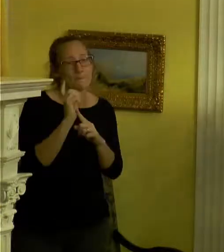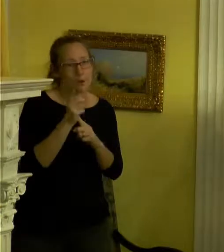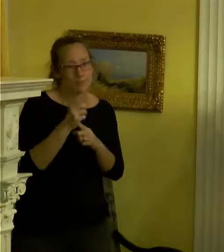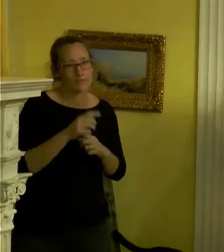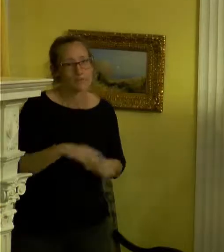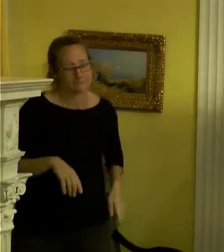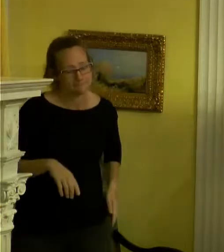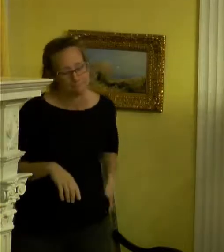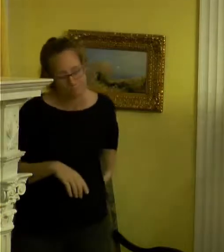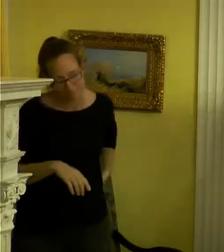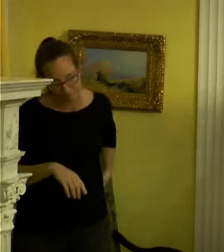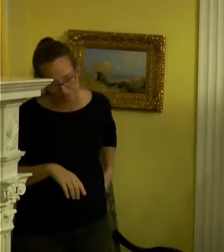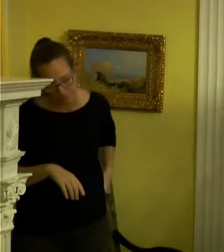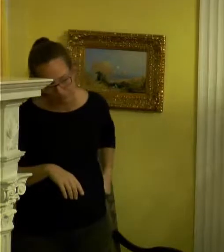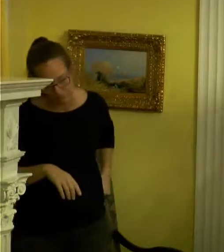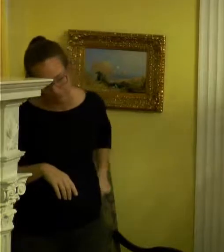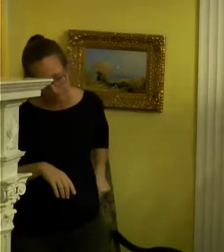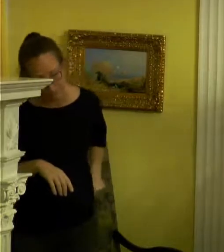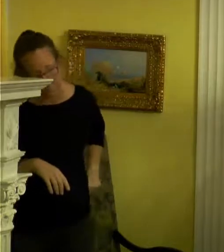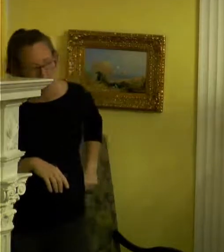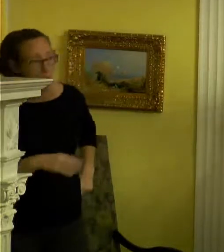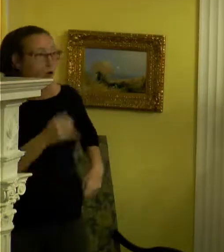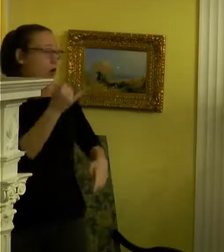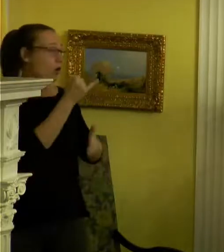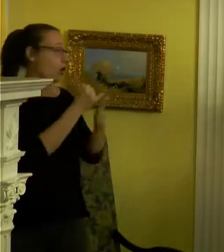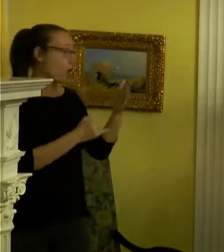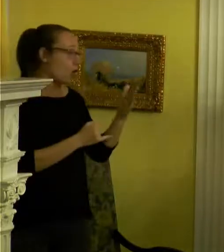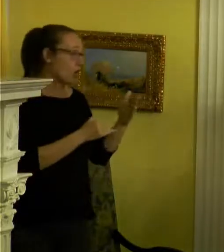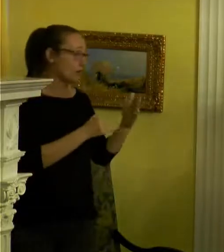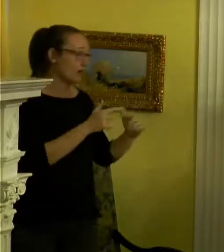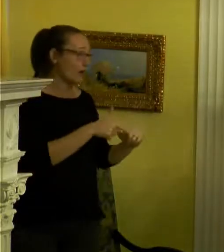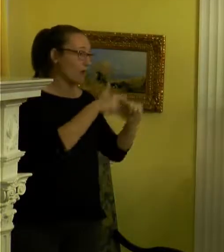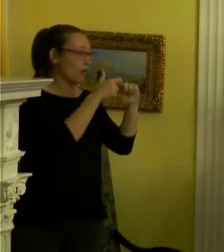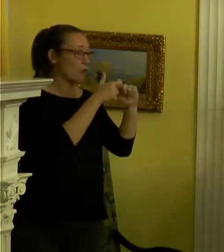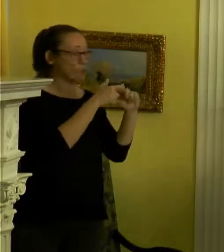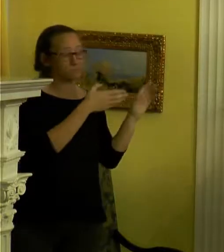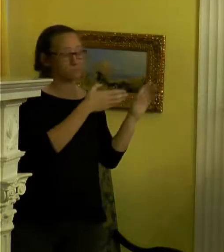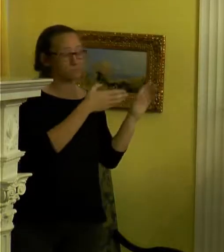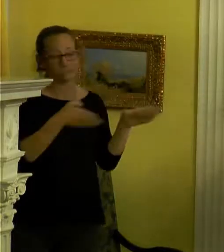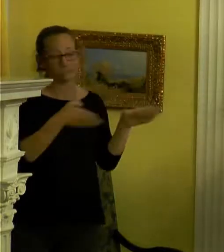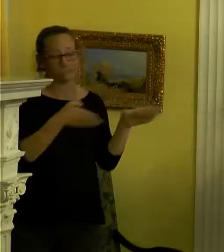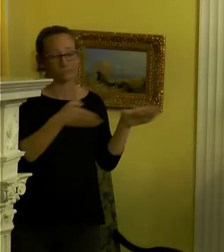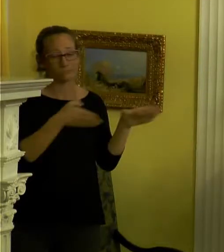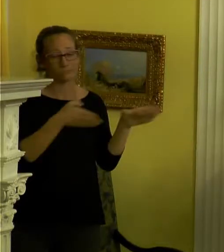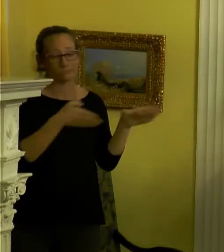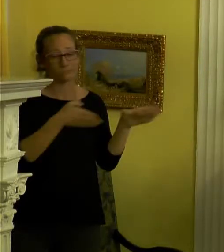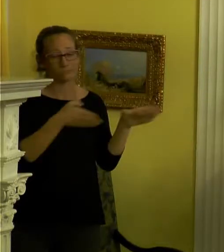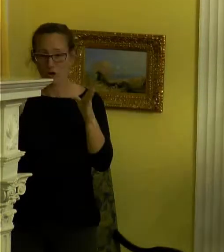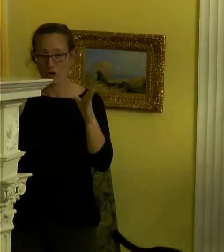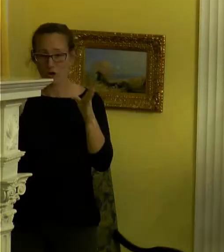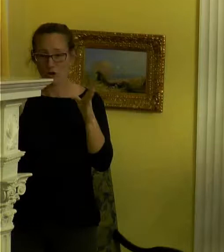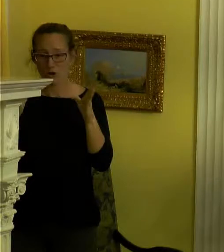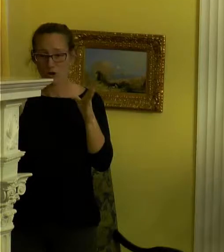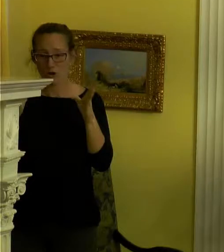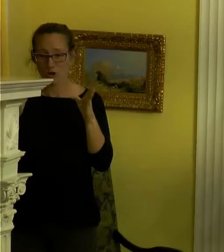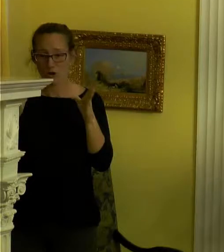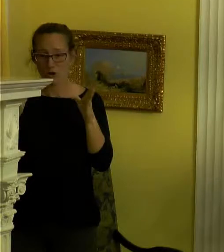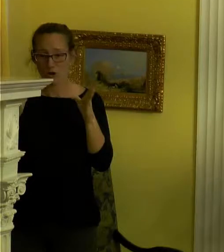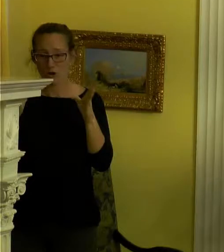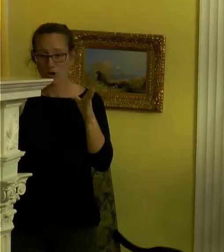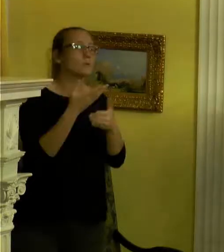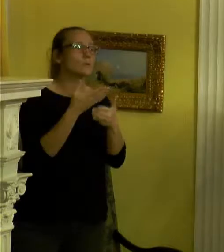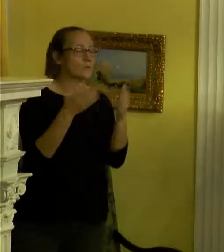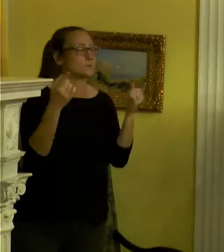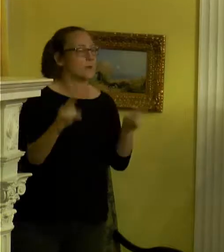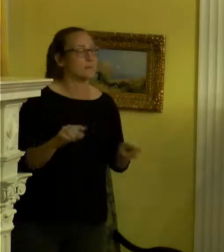Um, when I left art to becoming an event planner, like, at the time, I didn't really, a couple things were